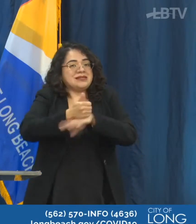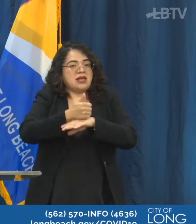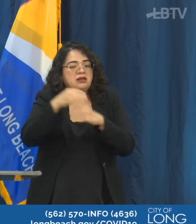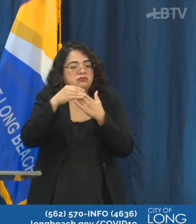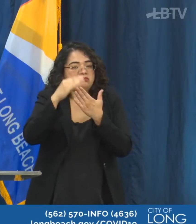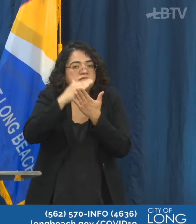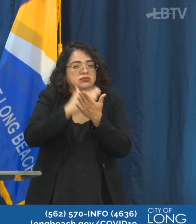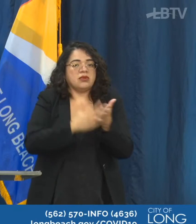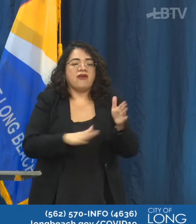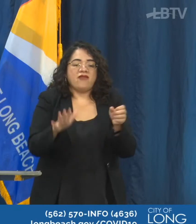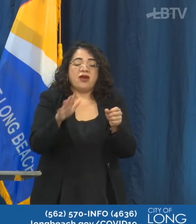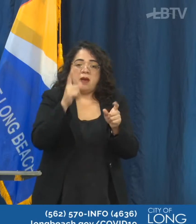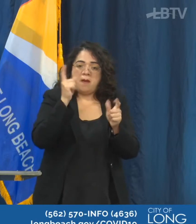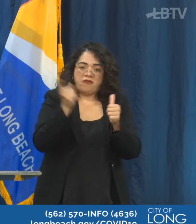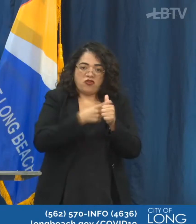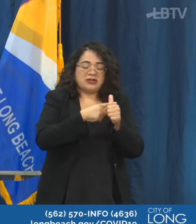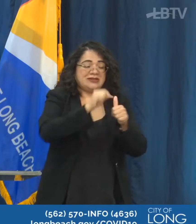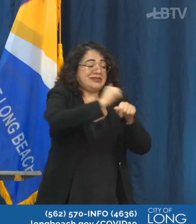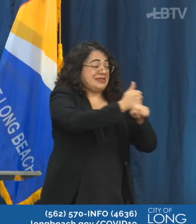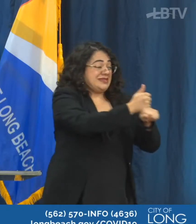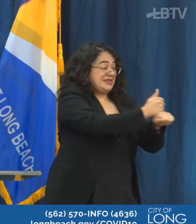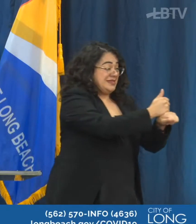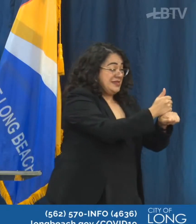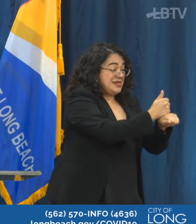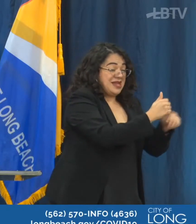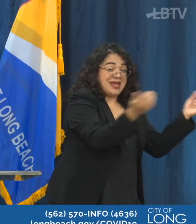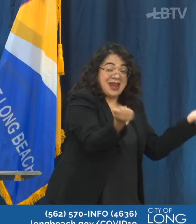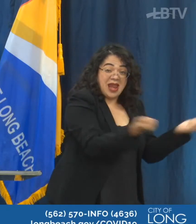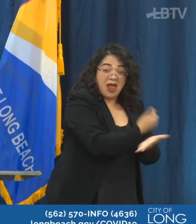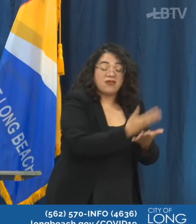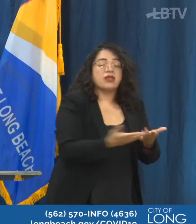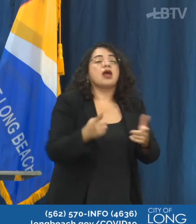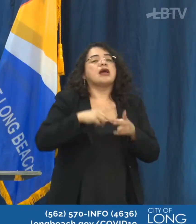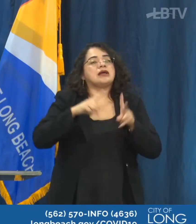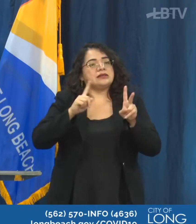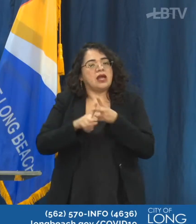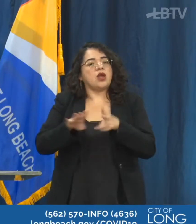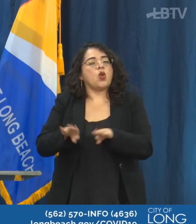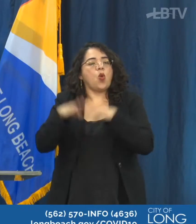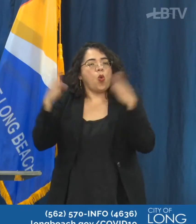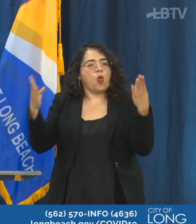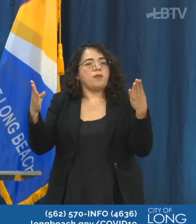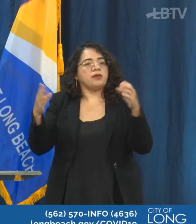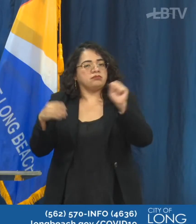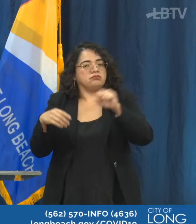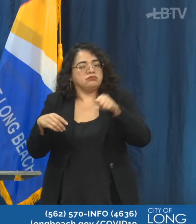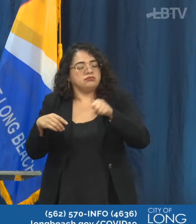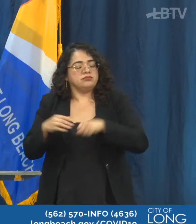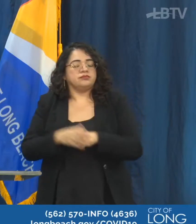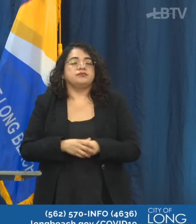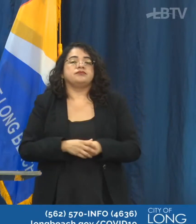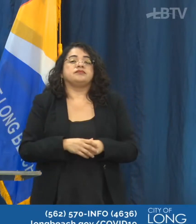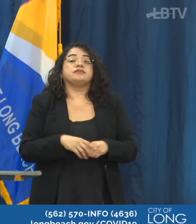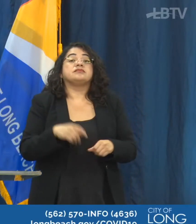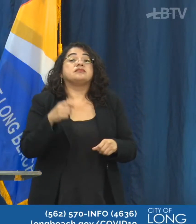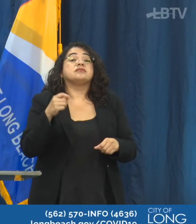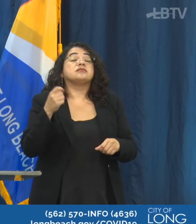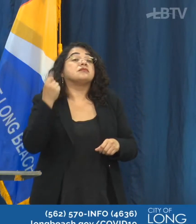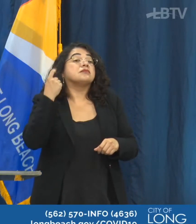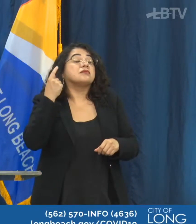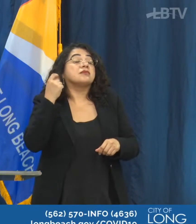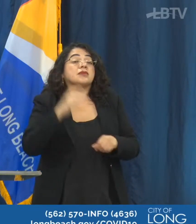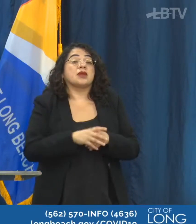mandated protocols to protect the health of their employees and their customers. So with the guidance coming out tonight and the possibility of opening tomorrow,